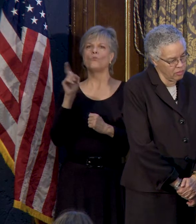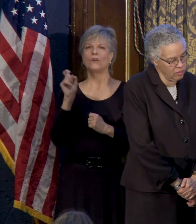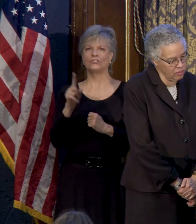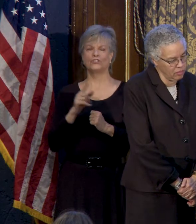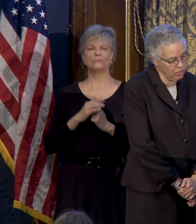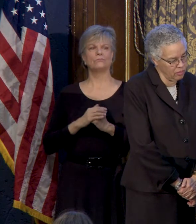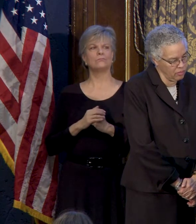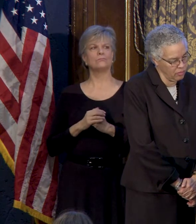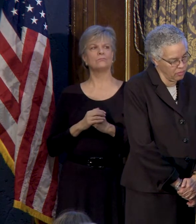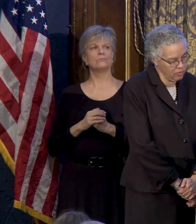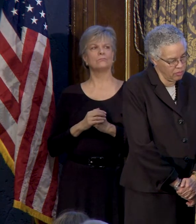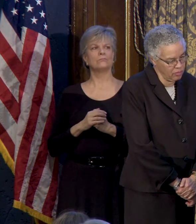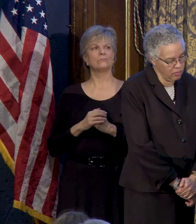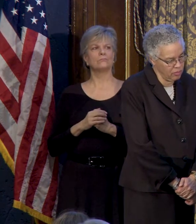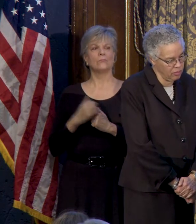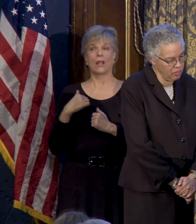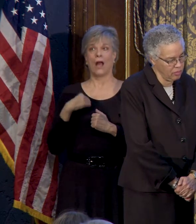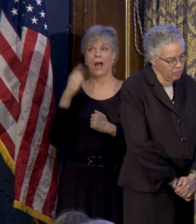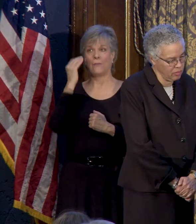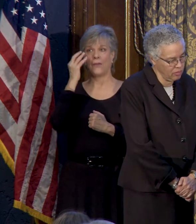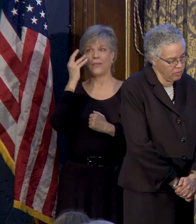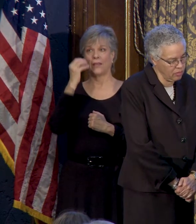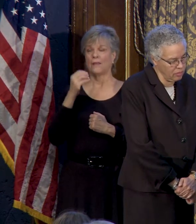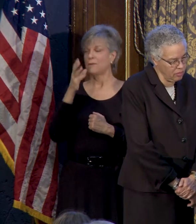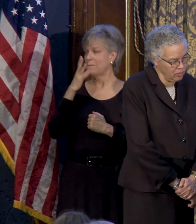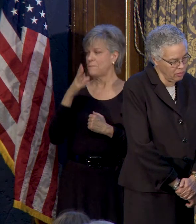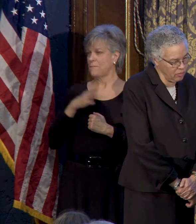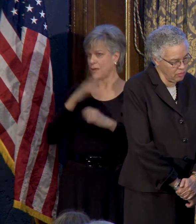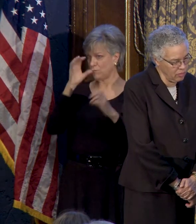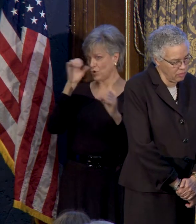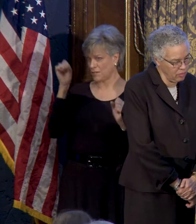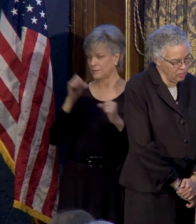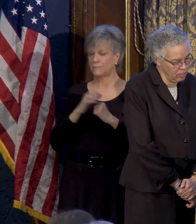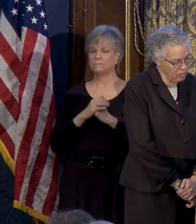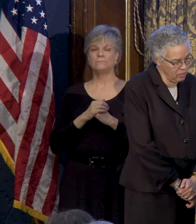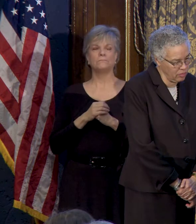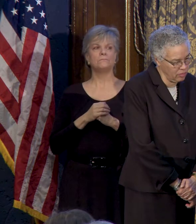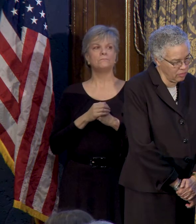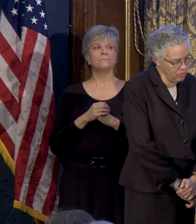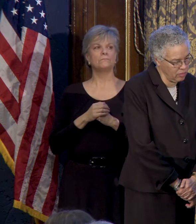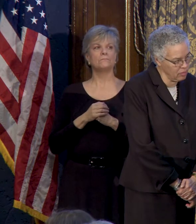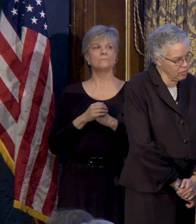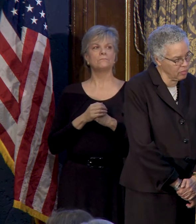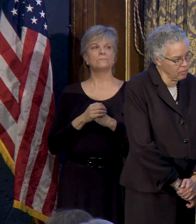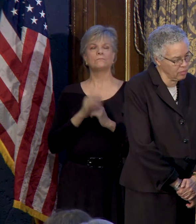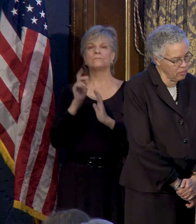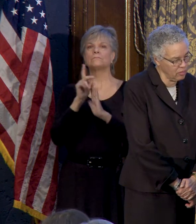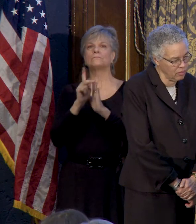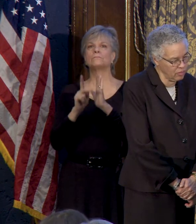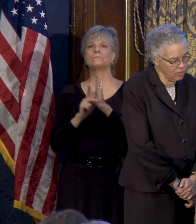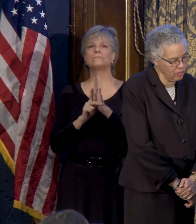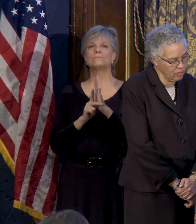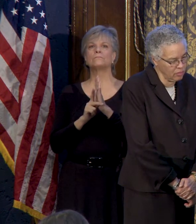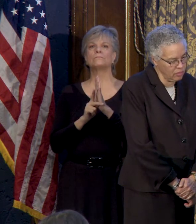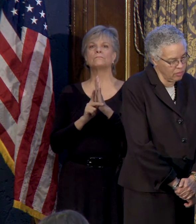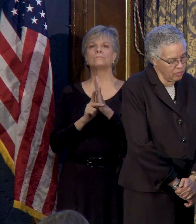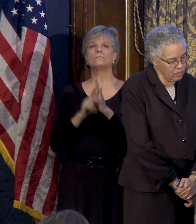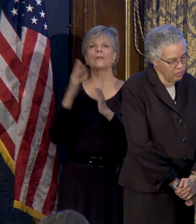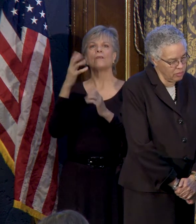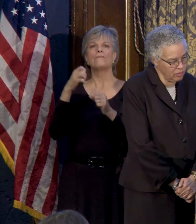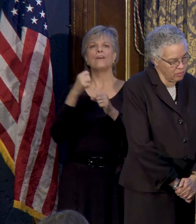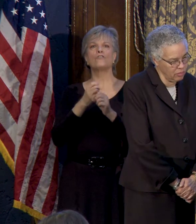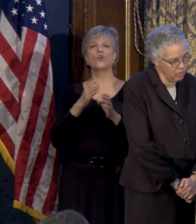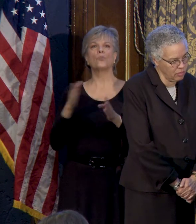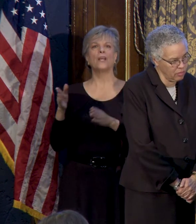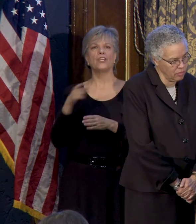that I've been thinking of, Madam President. The policy, the five-year plan